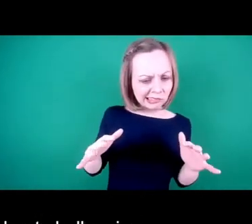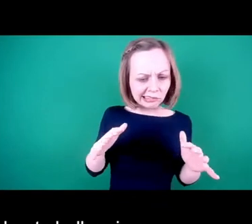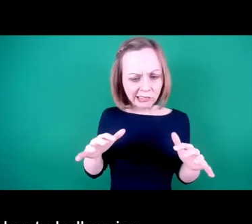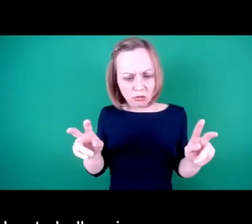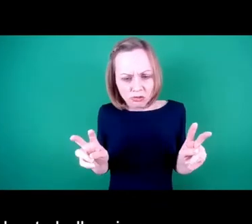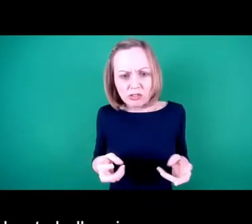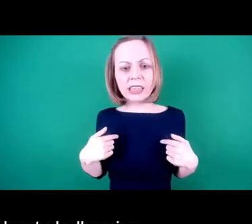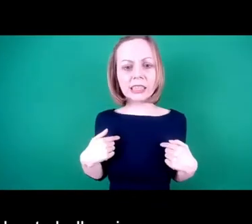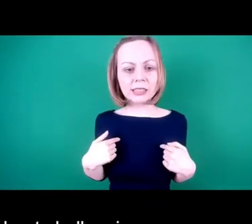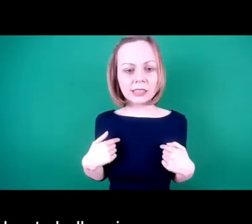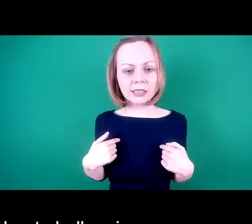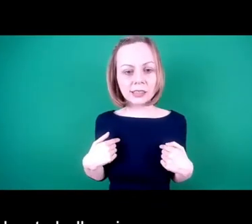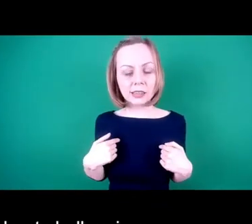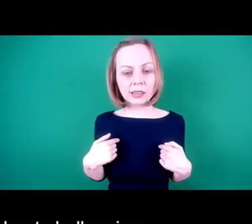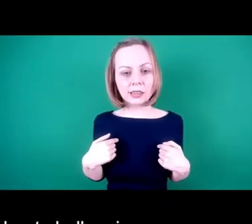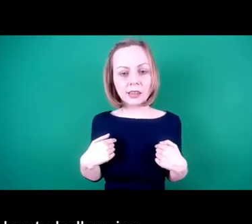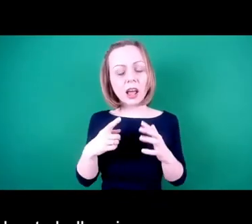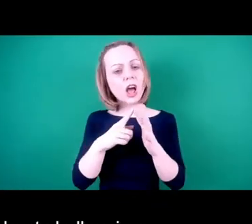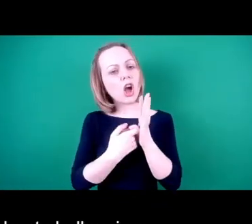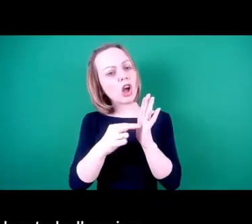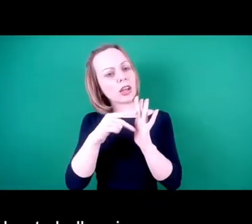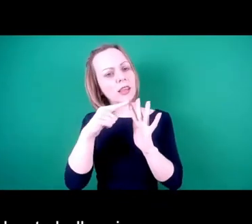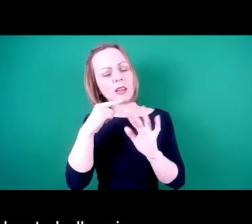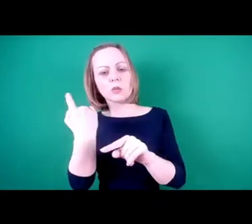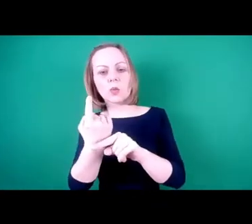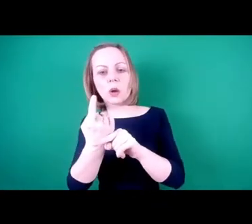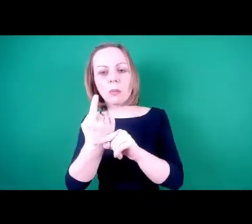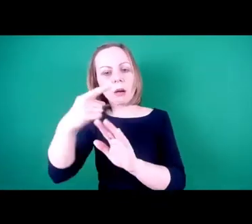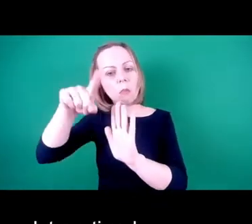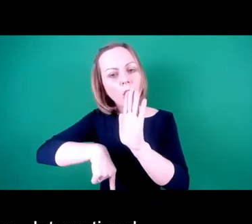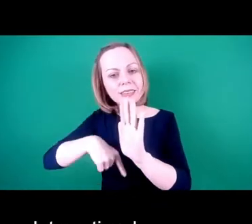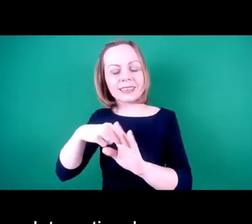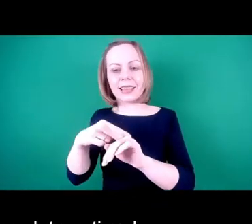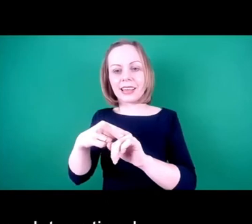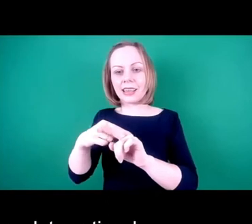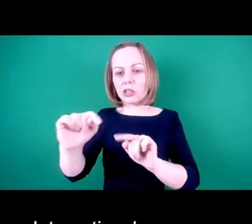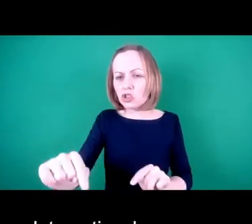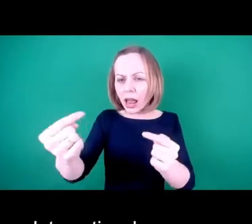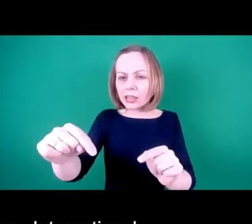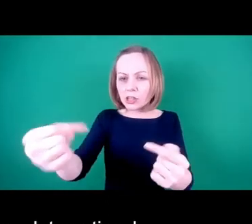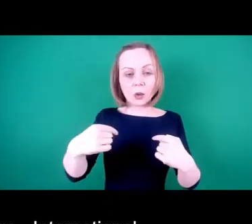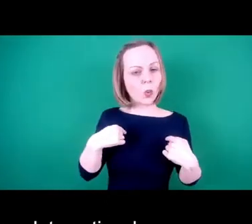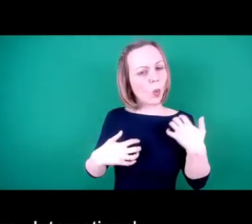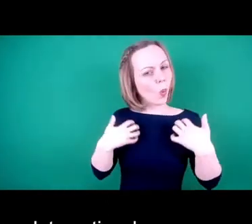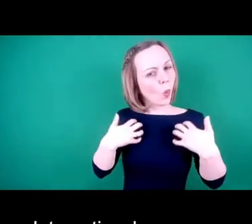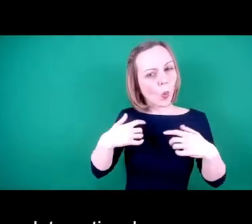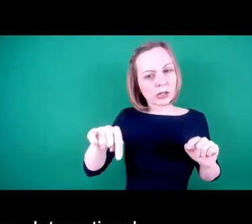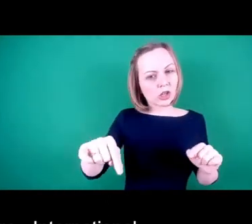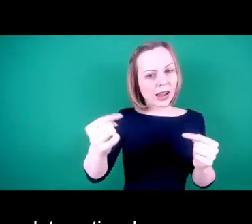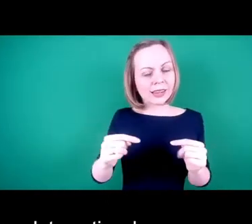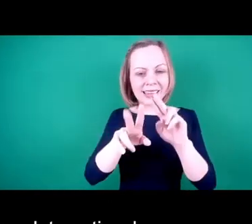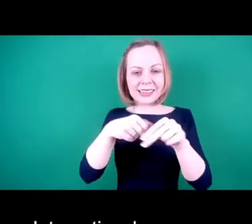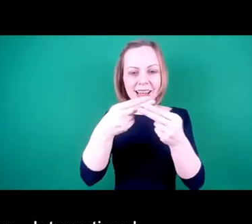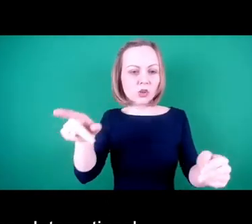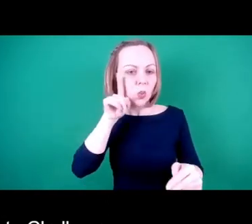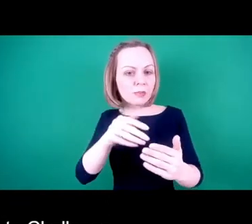to, Ernie mentioned about challenging policies and so on and so forth. I'm all for challenge. An International Women's Day theme this year